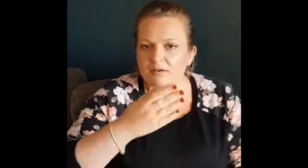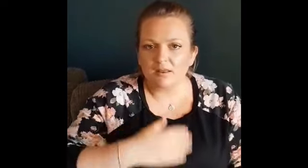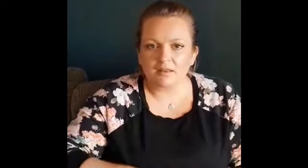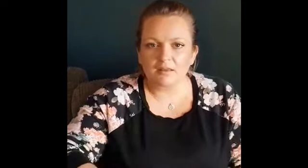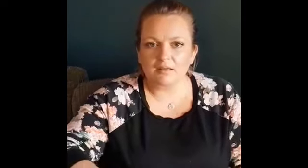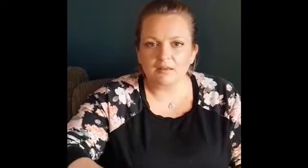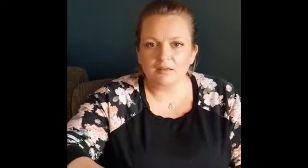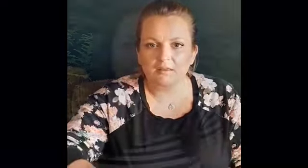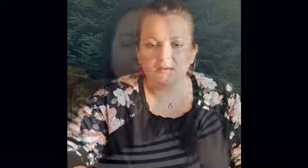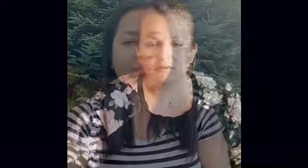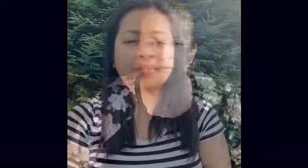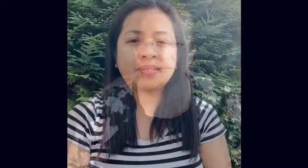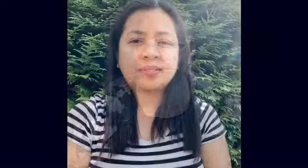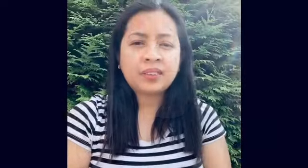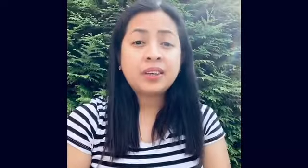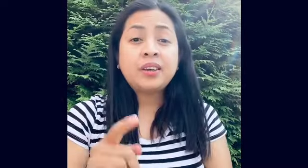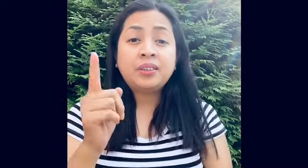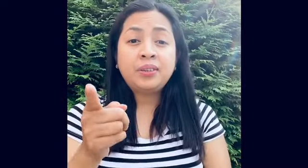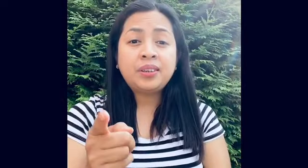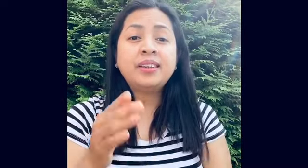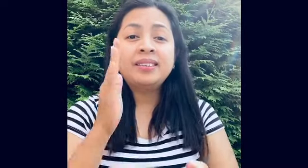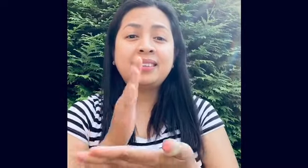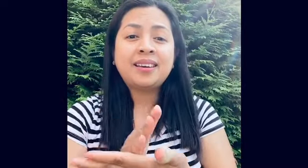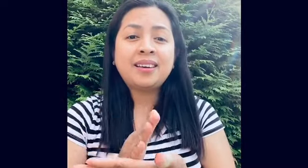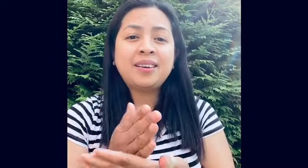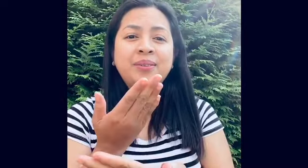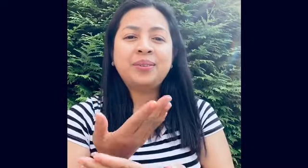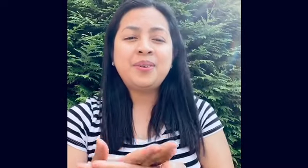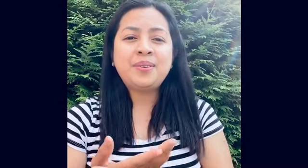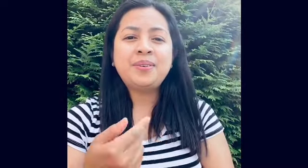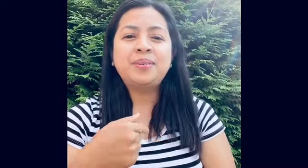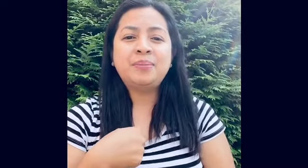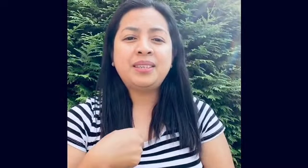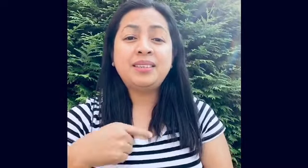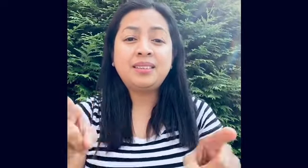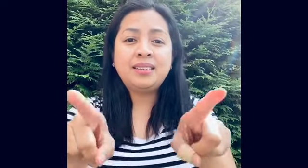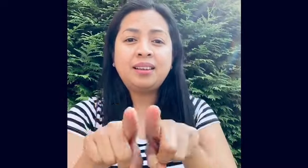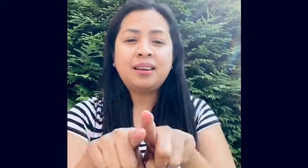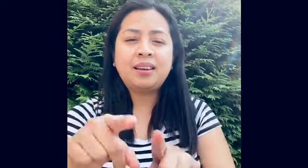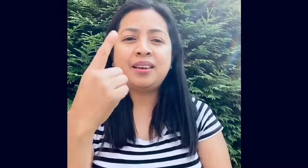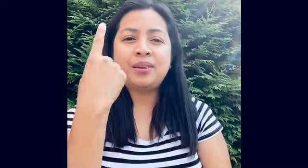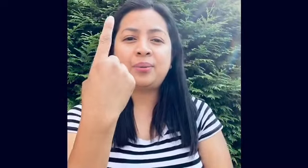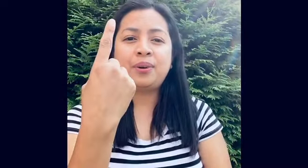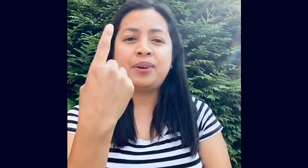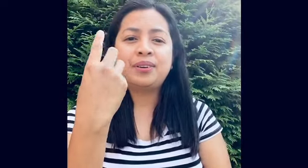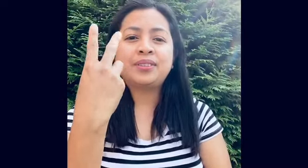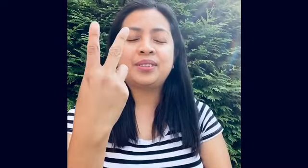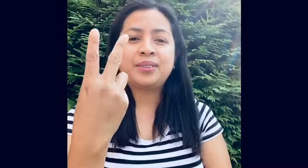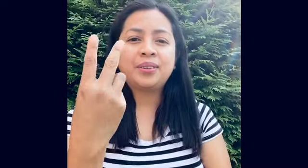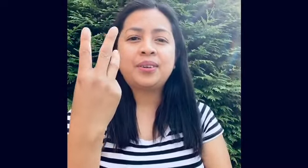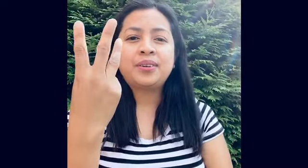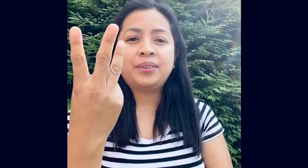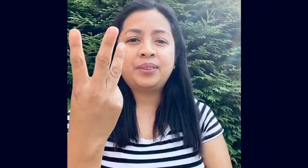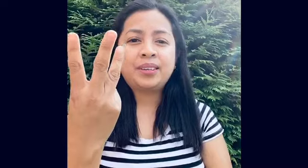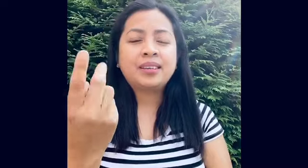need You can count on me like 1, 2, 3,